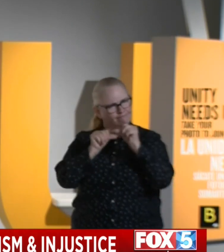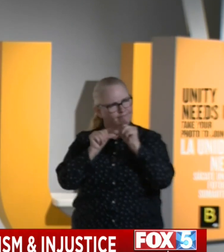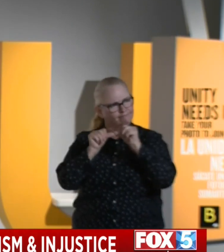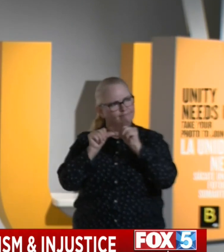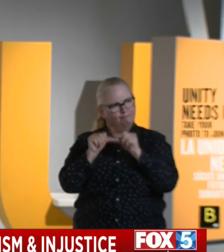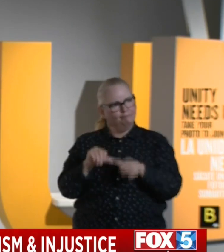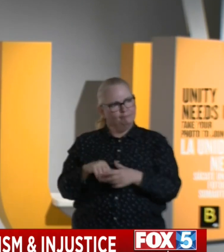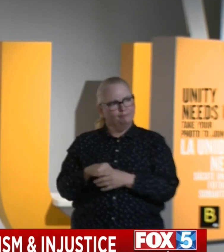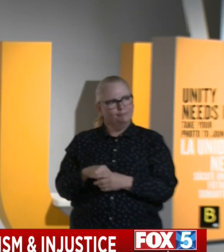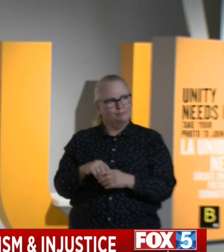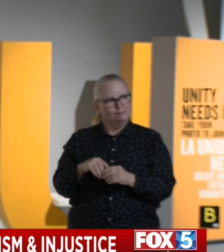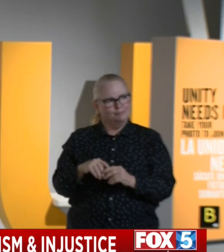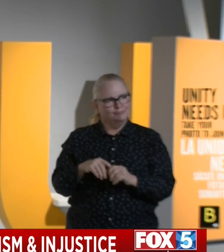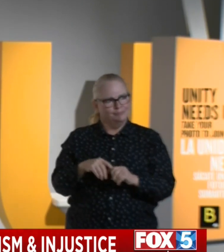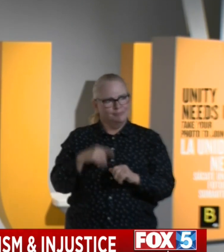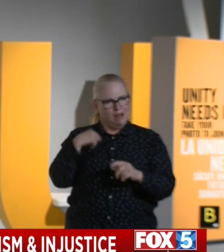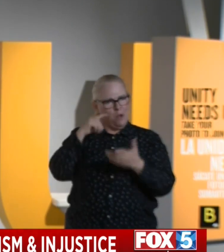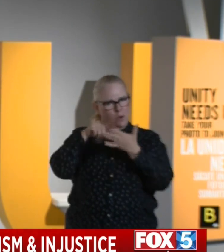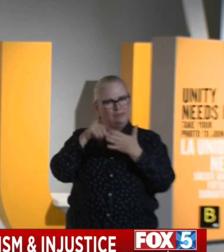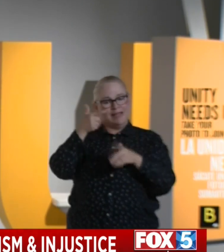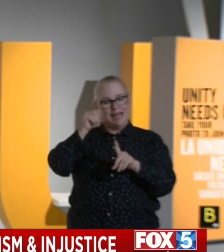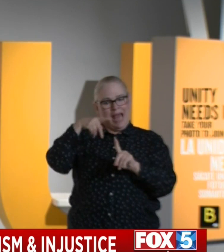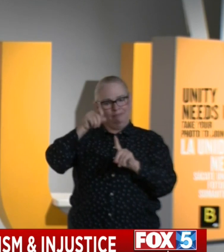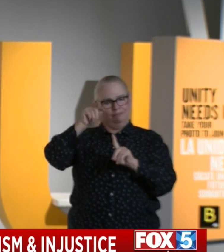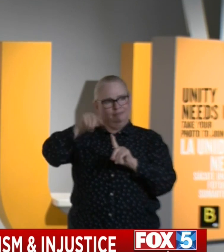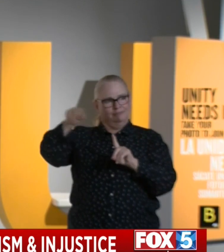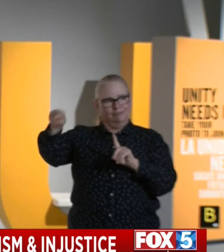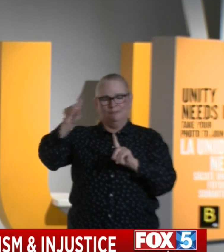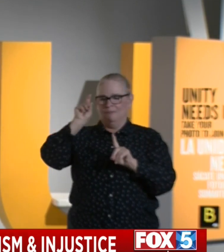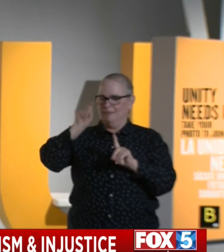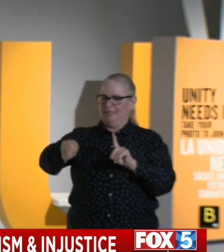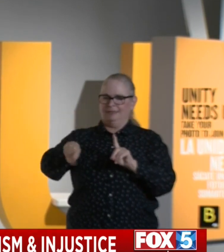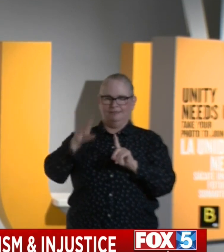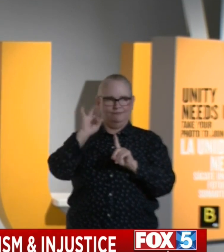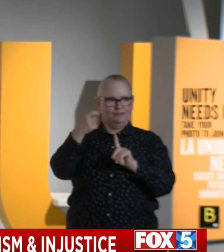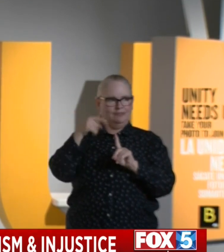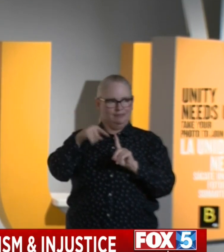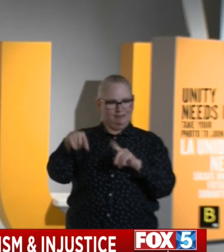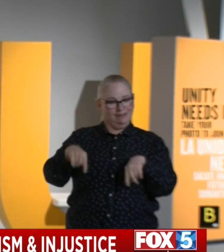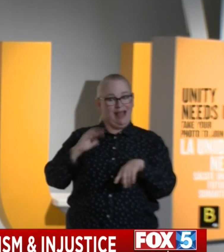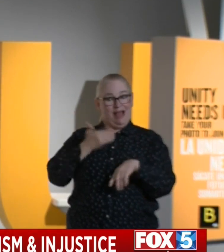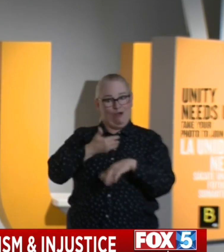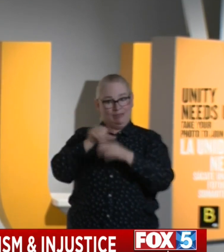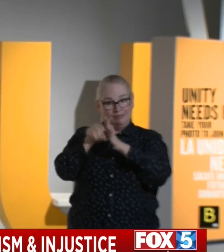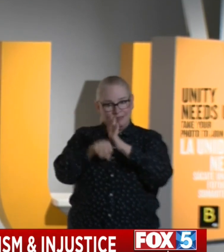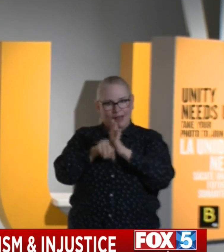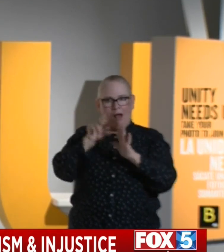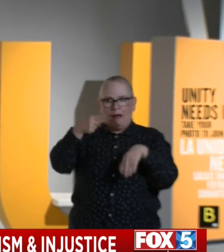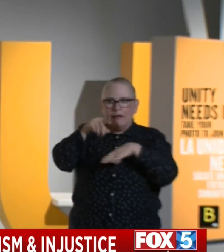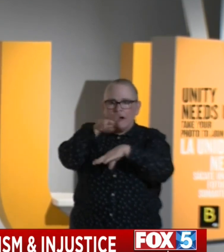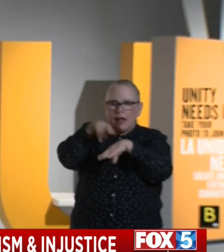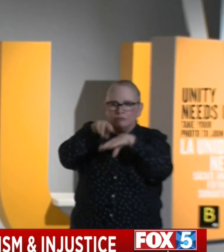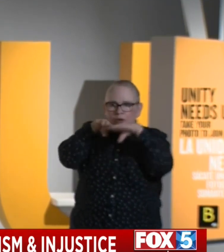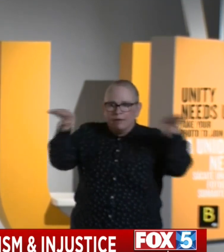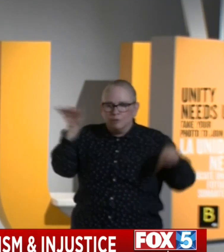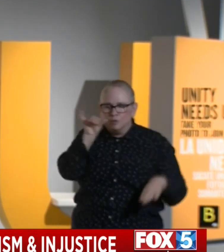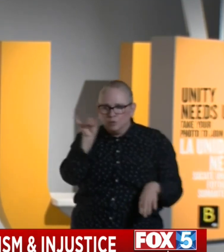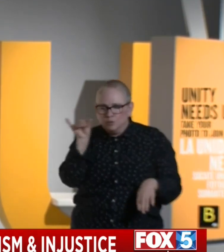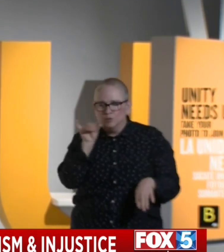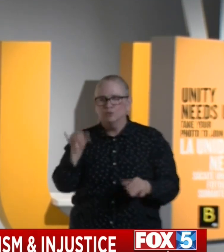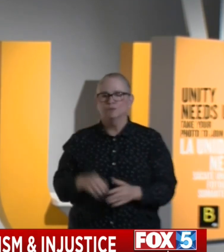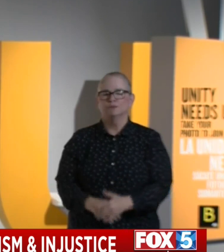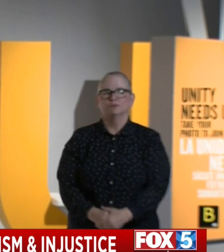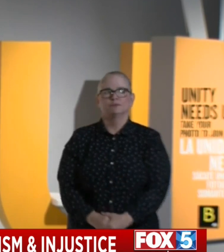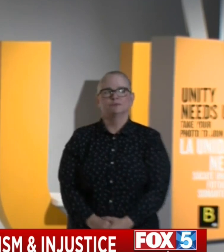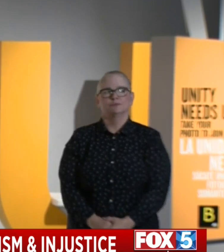continue to persist in the state in this nation. And so today I want to make a few announcements in terms of advancing